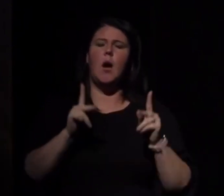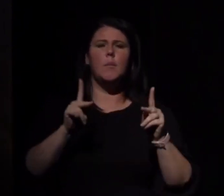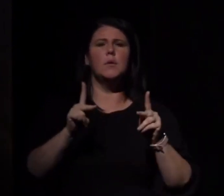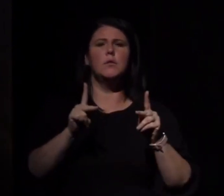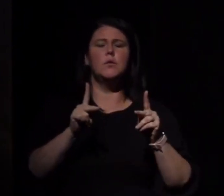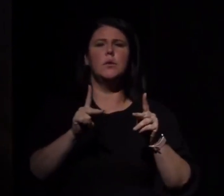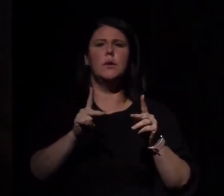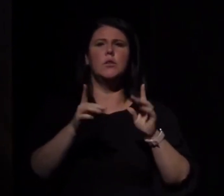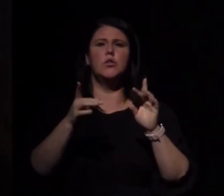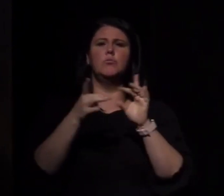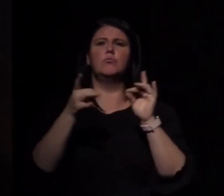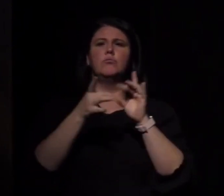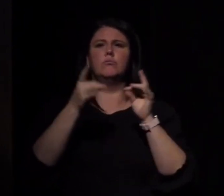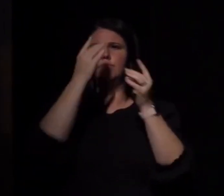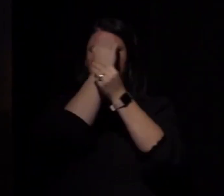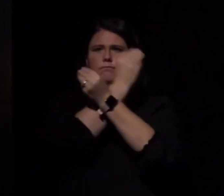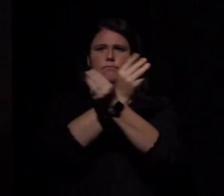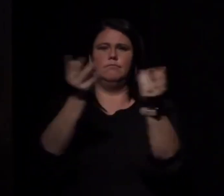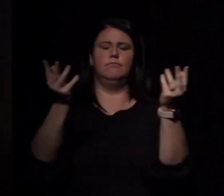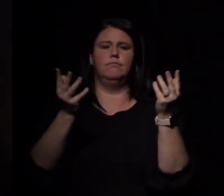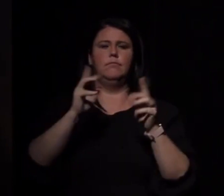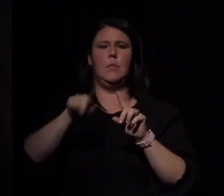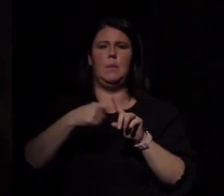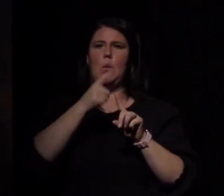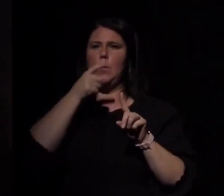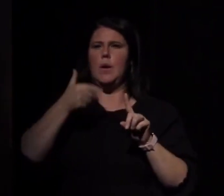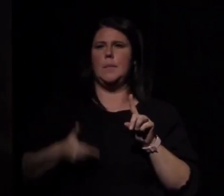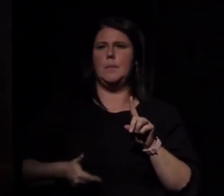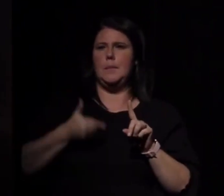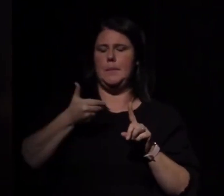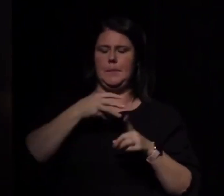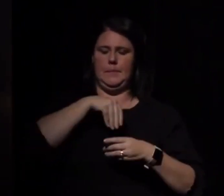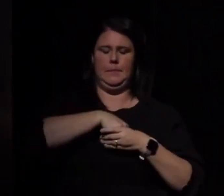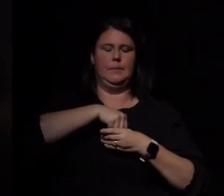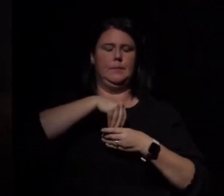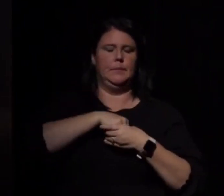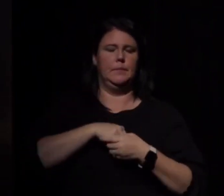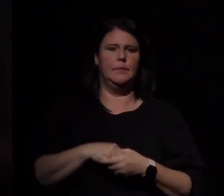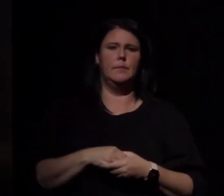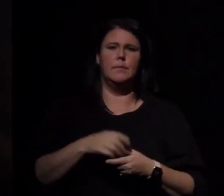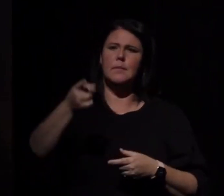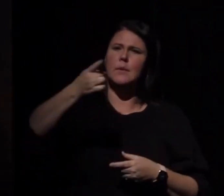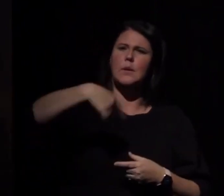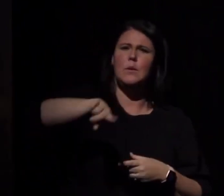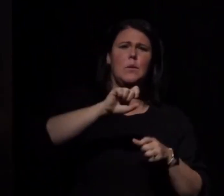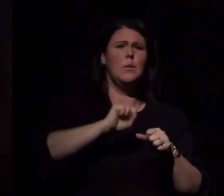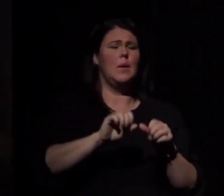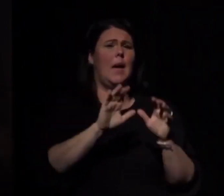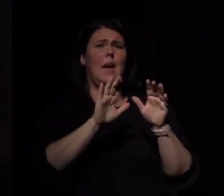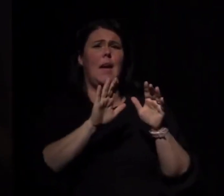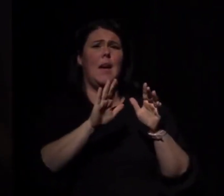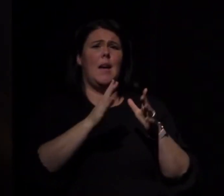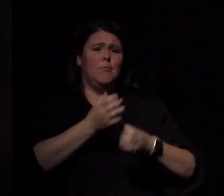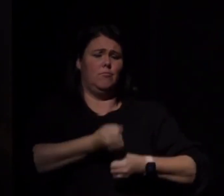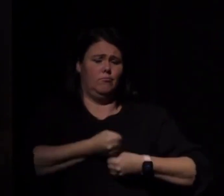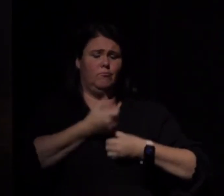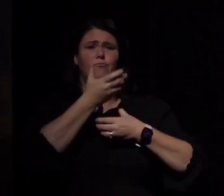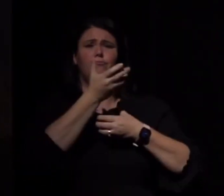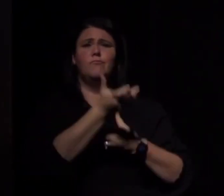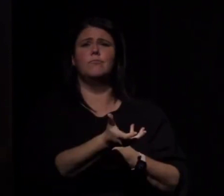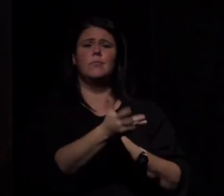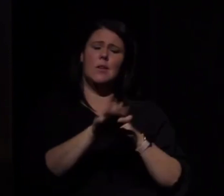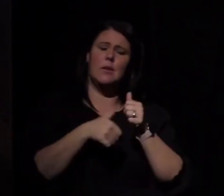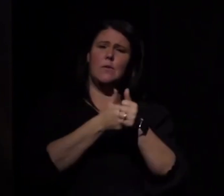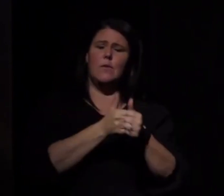that highlights my leader within. Each and every one of you are free to write your own stories and follow your